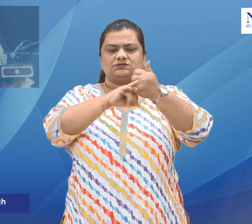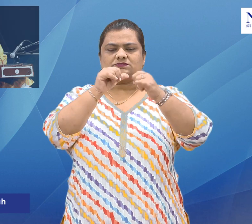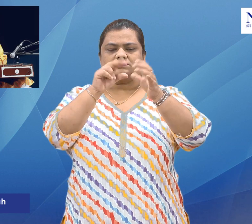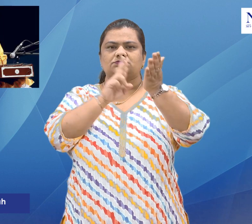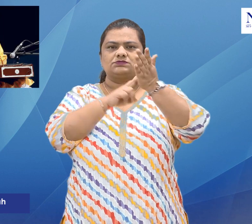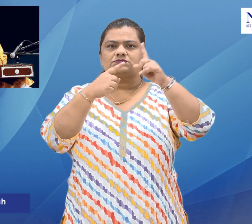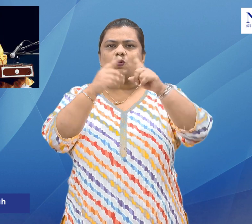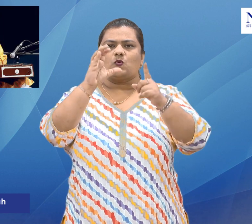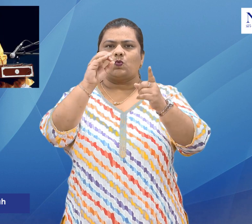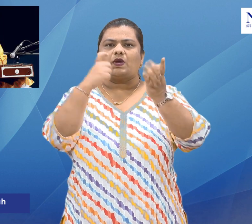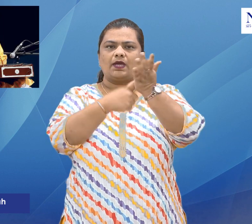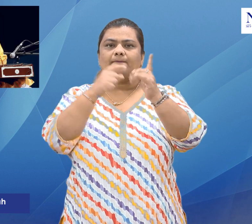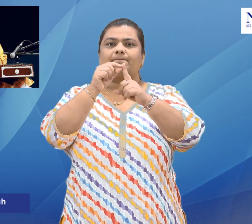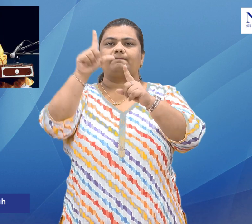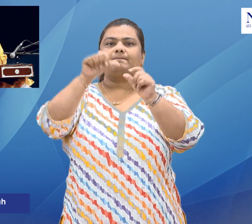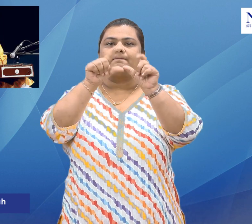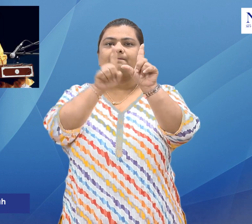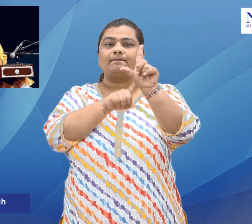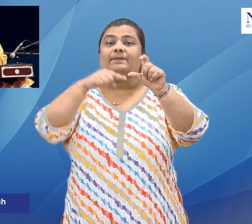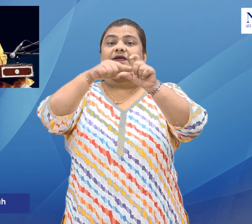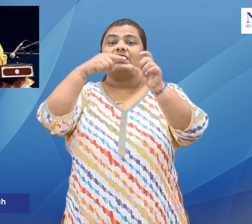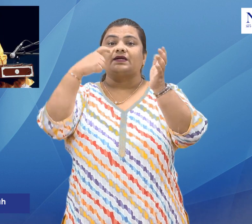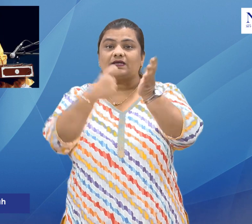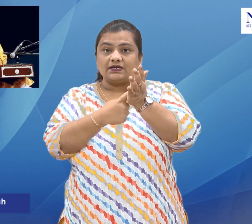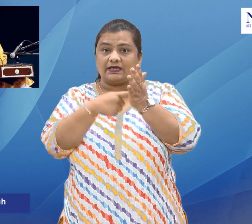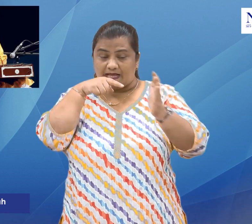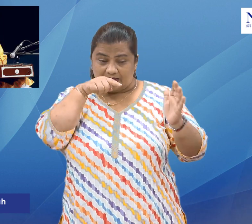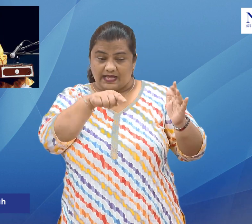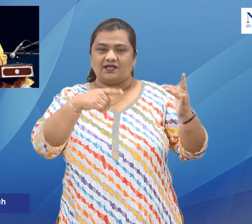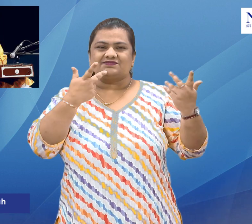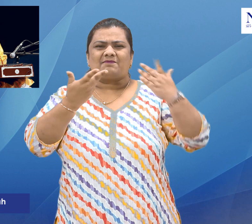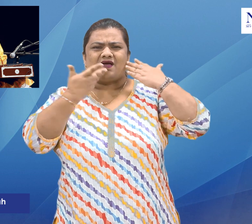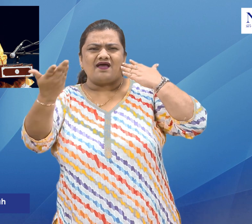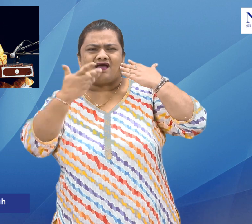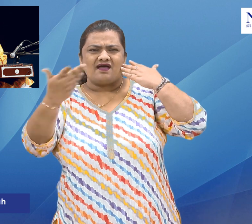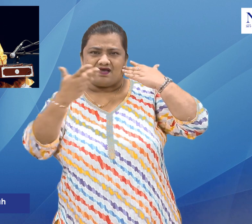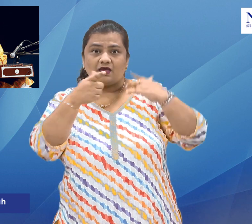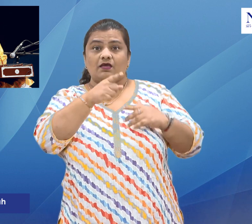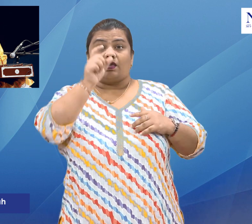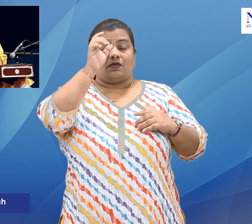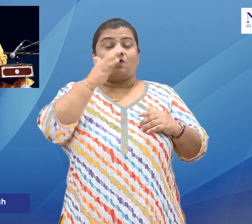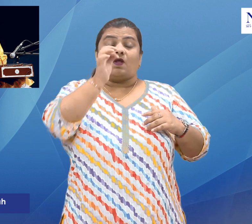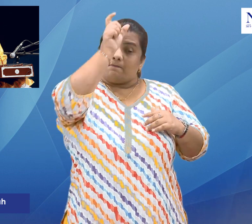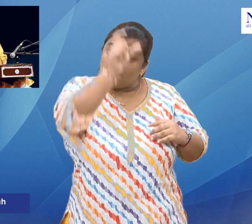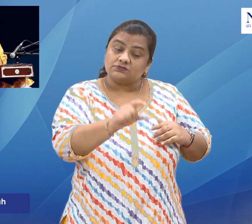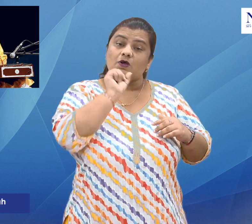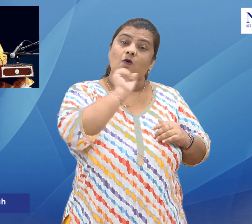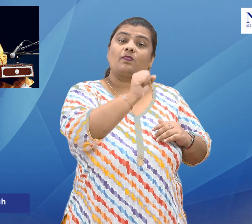He popularized the musical instrument Sandhur in India. He has received many awards. He was given a state funeral